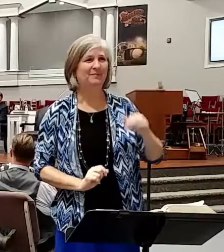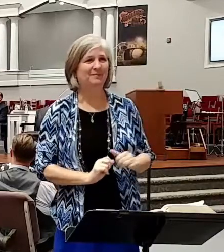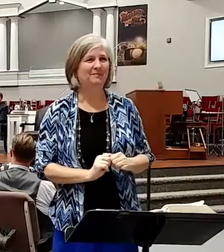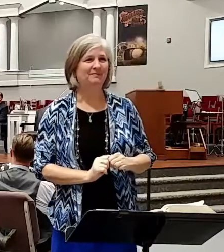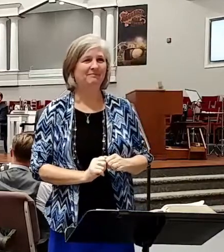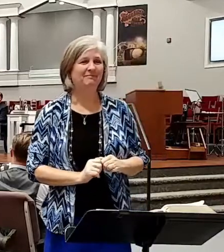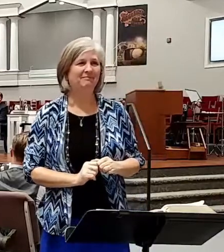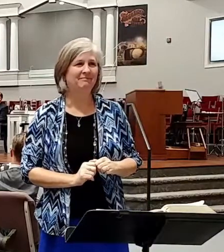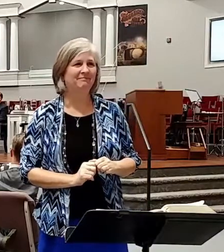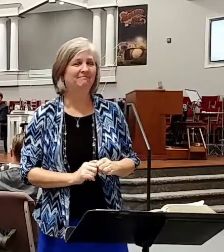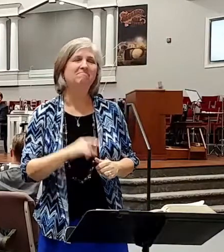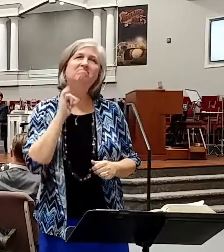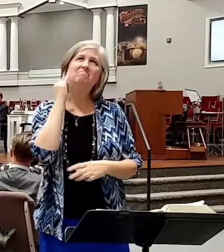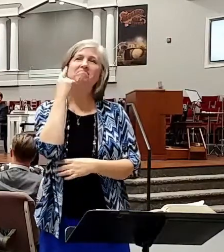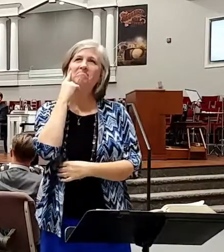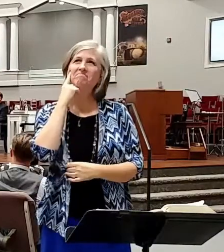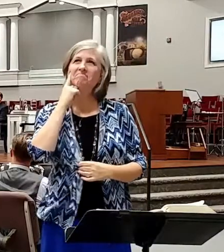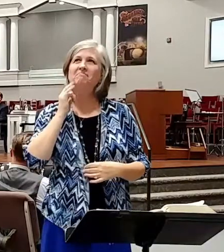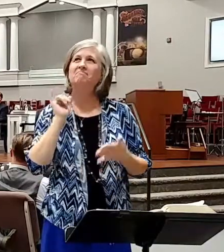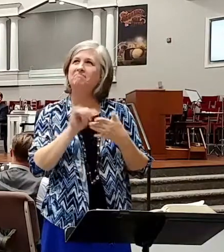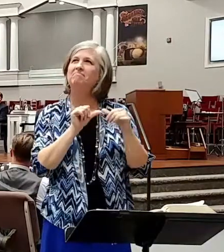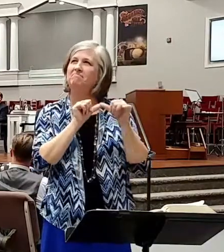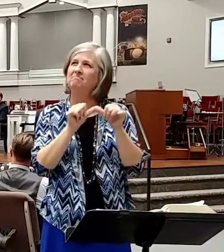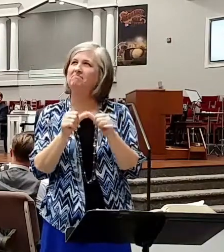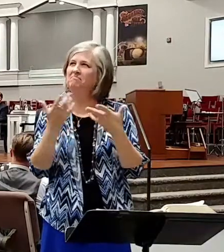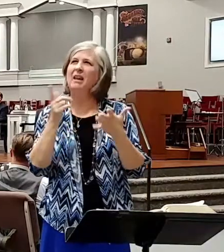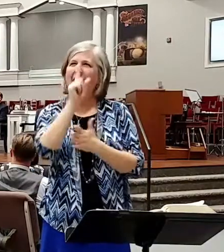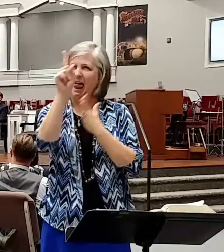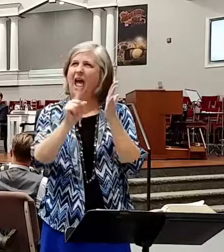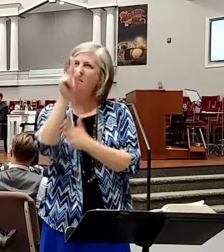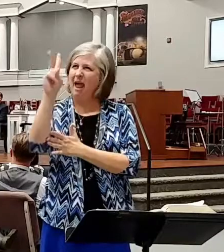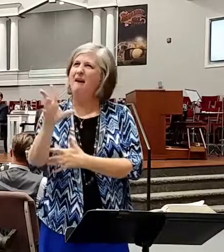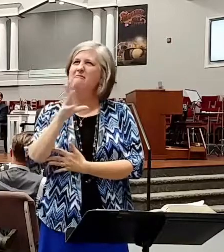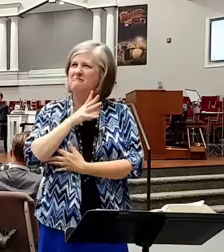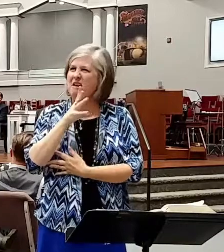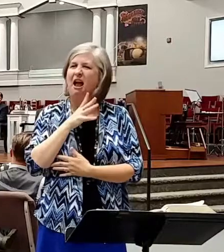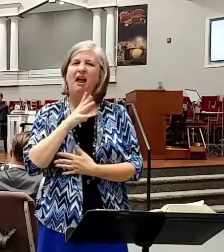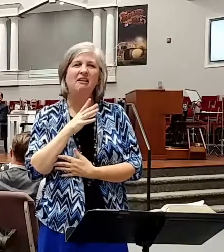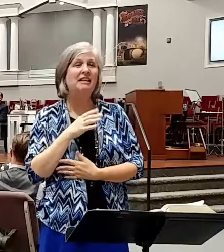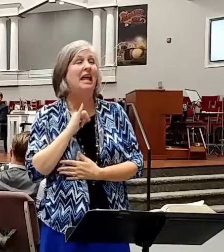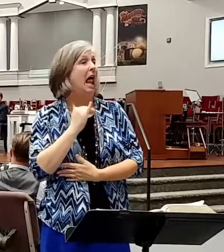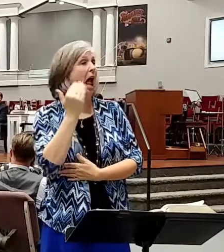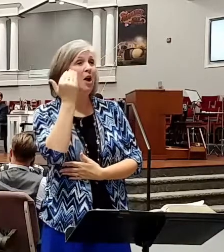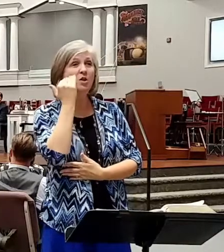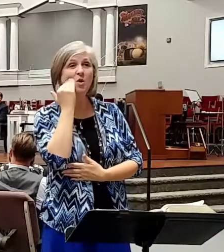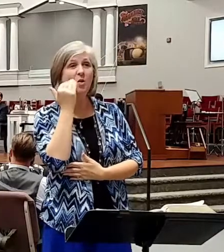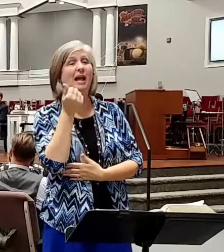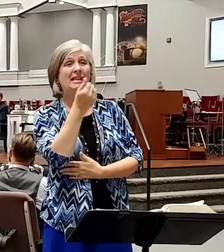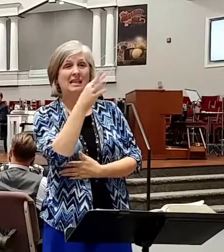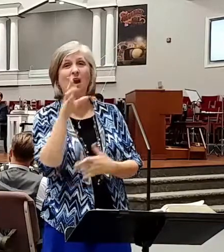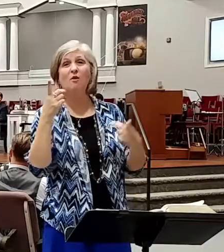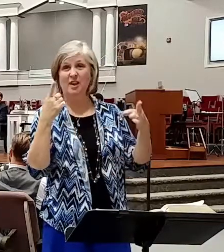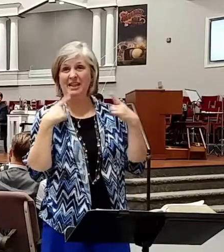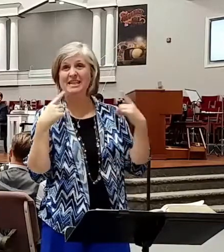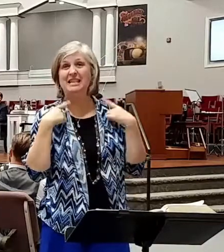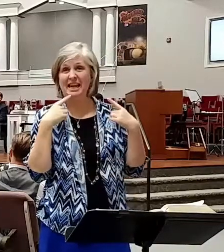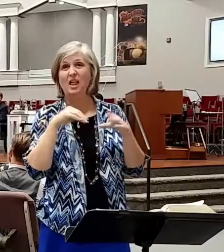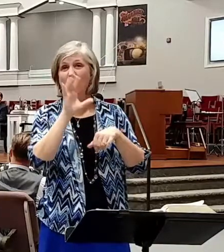And so I thought this, that'll last me at least an hour and a half. And I knew several of the deacons pretty well in the church and they needed